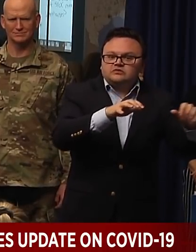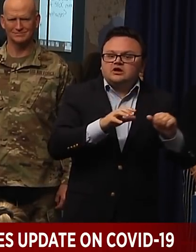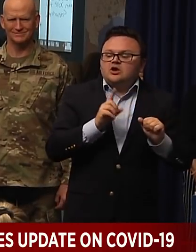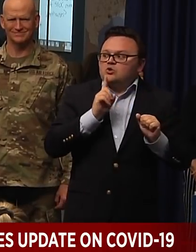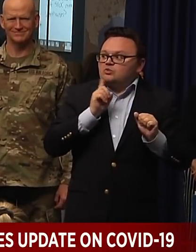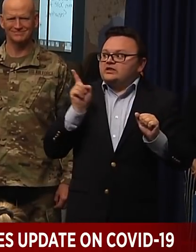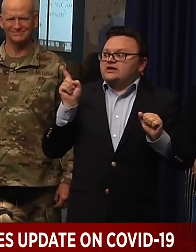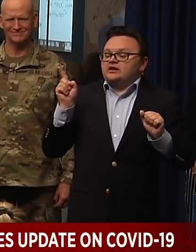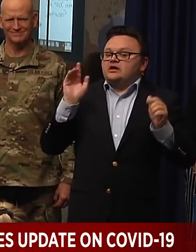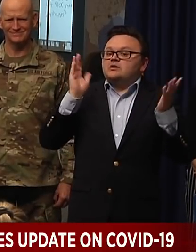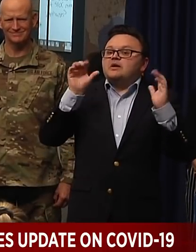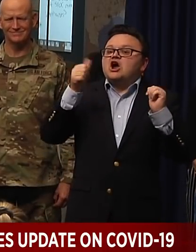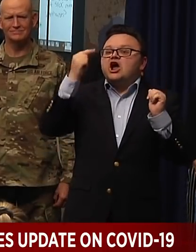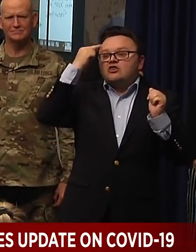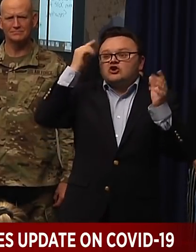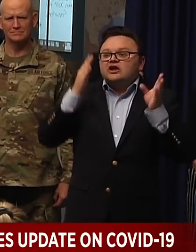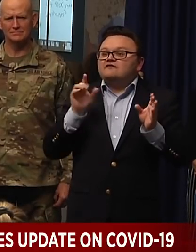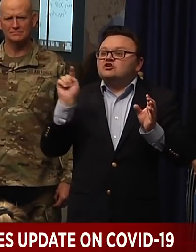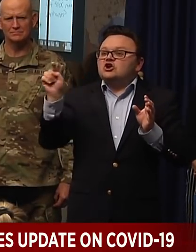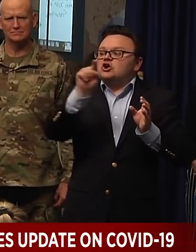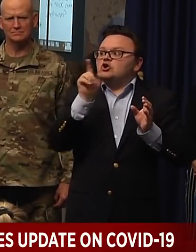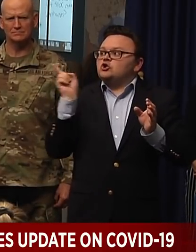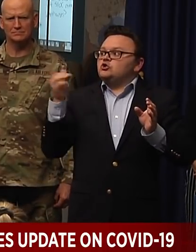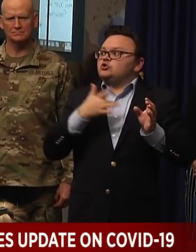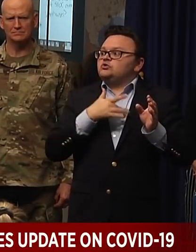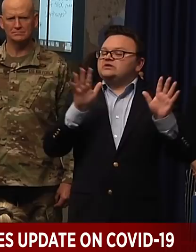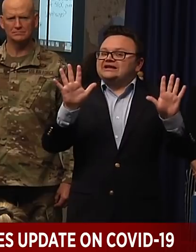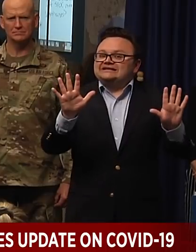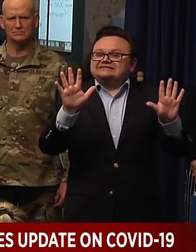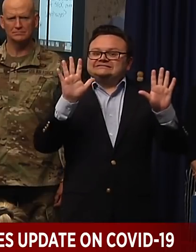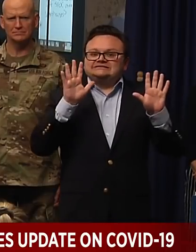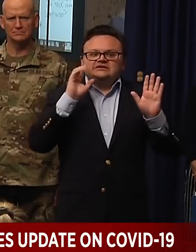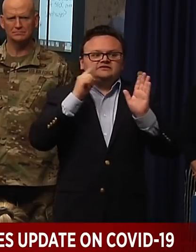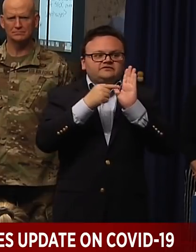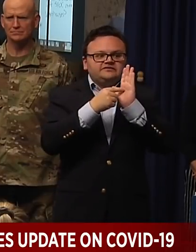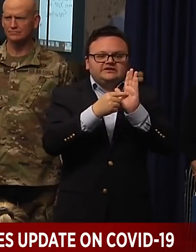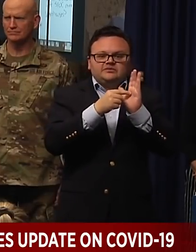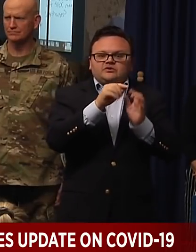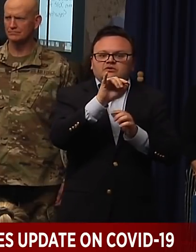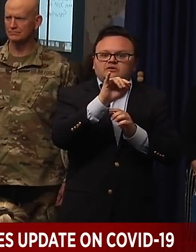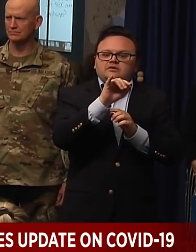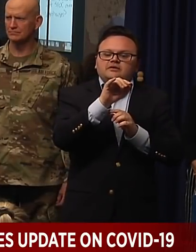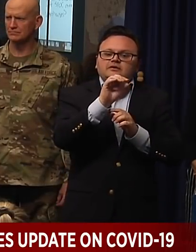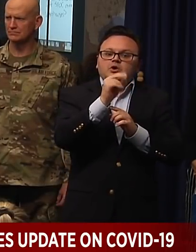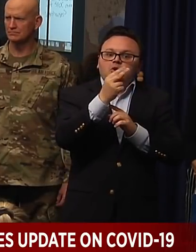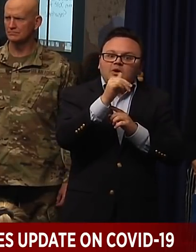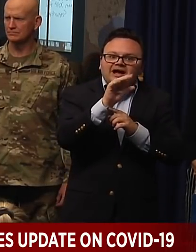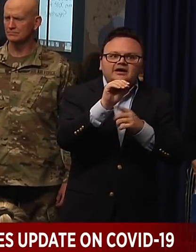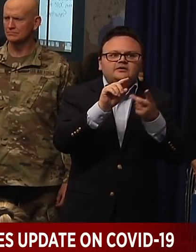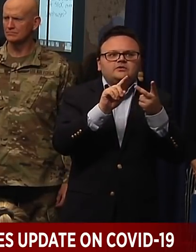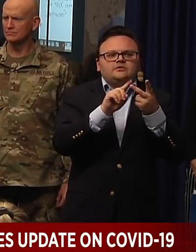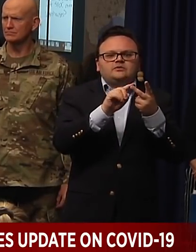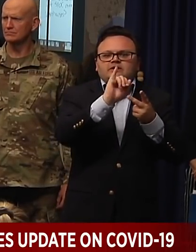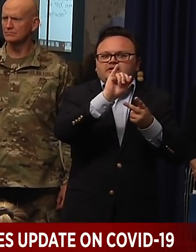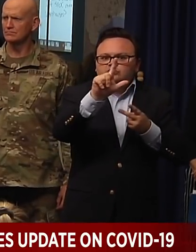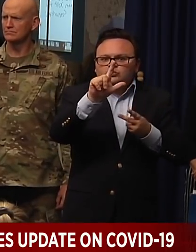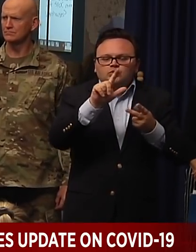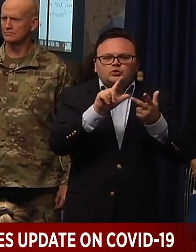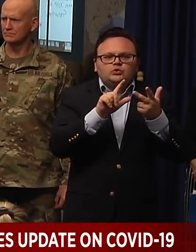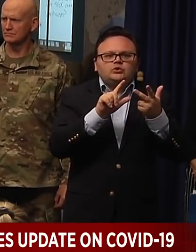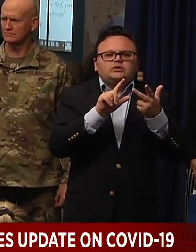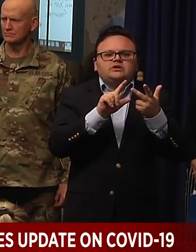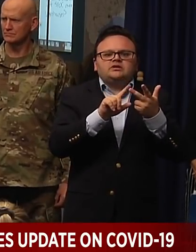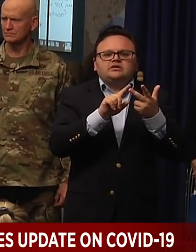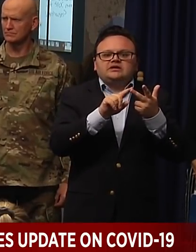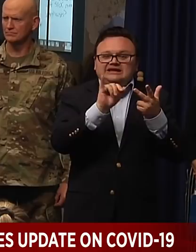than other states have with sweeping mandates, like Ohio and Illinois and Indiana? Well, part of that, though, is because I want